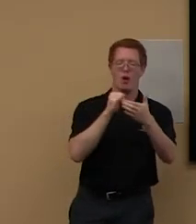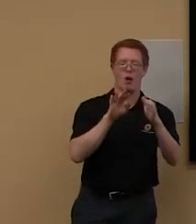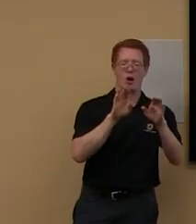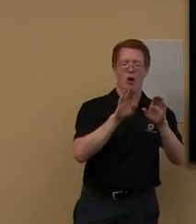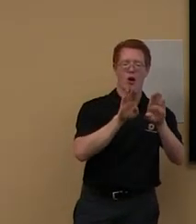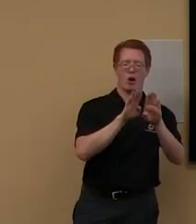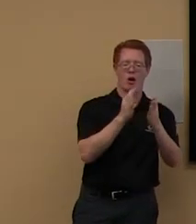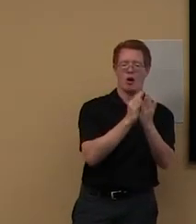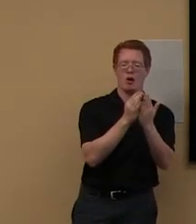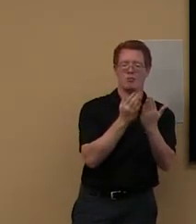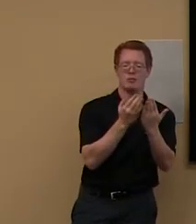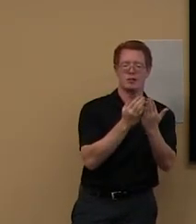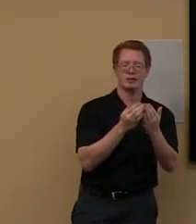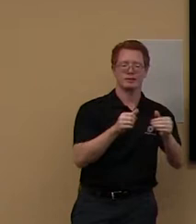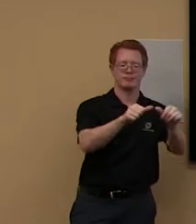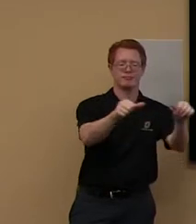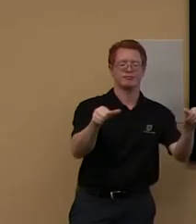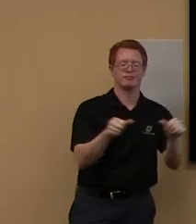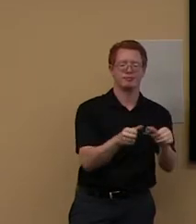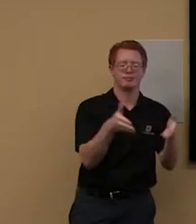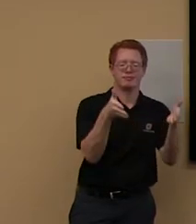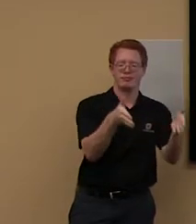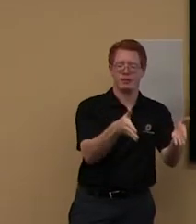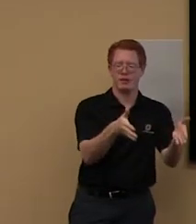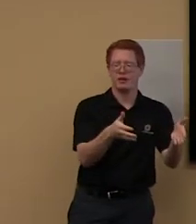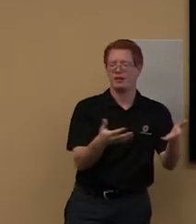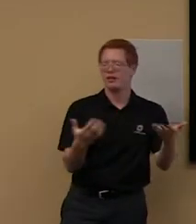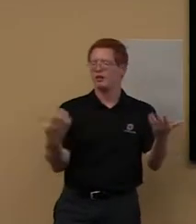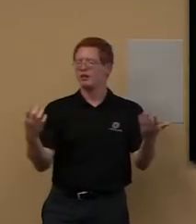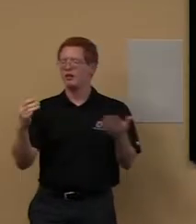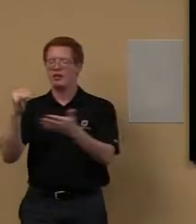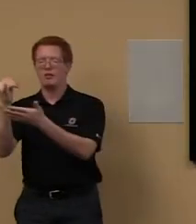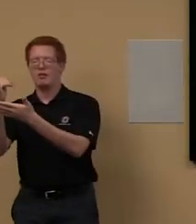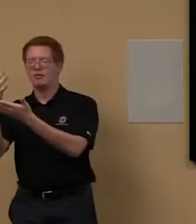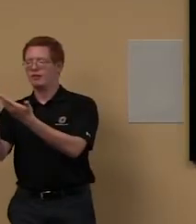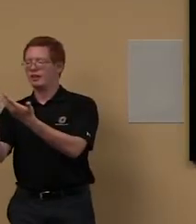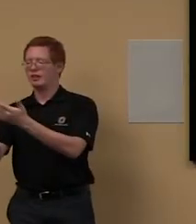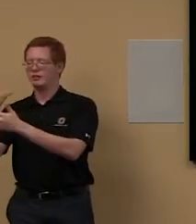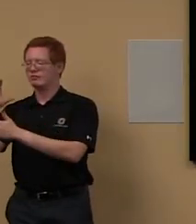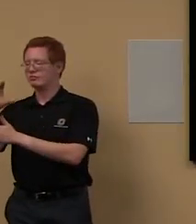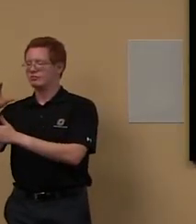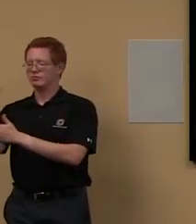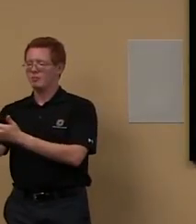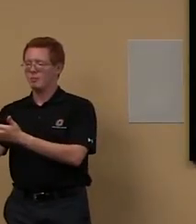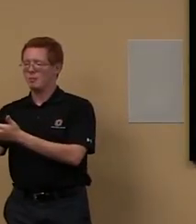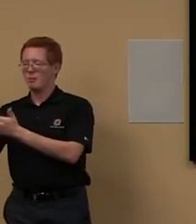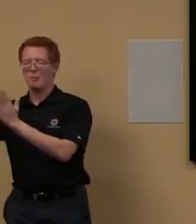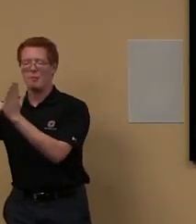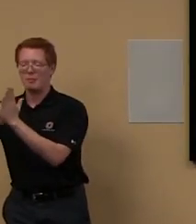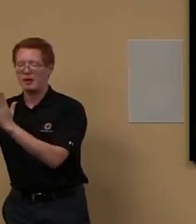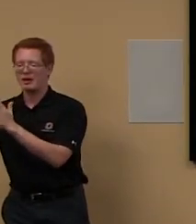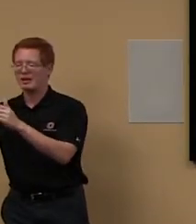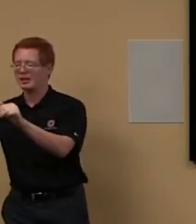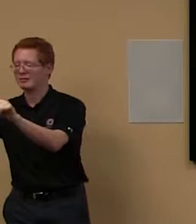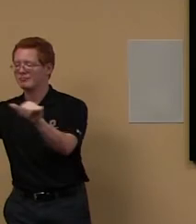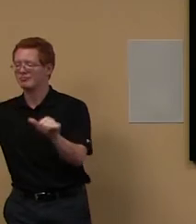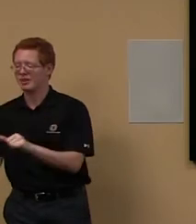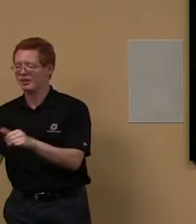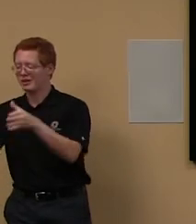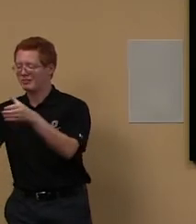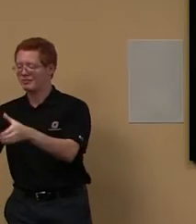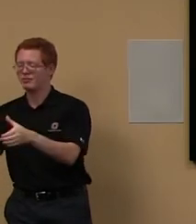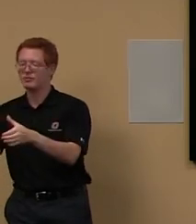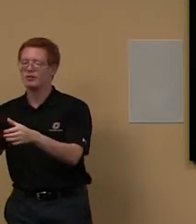to be all kind of on the same shelf. So you guys will find your space and kind of get to know it pretty well. Um,